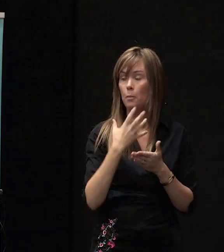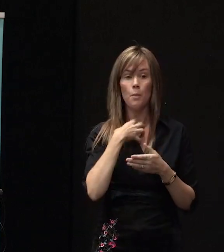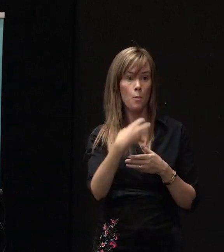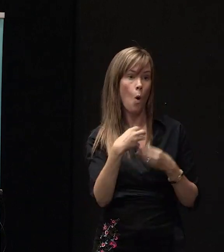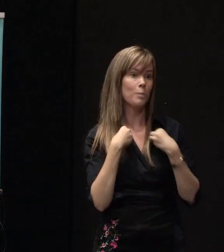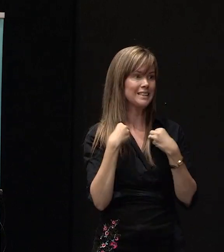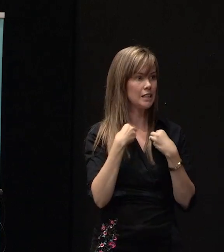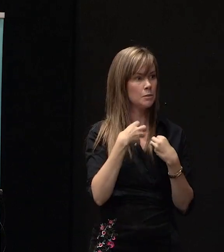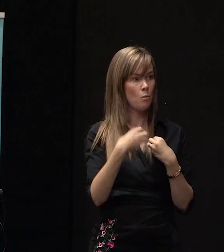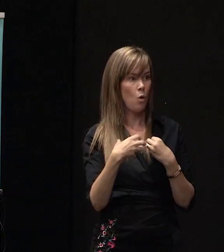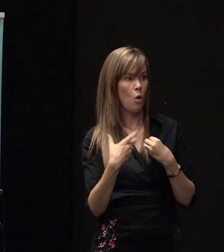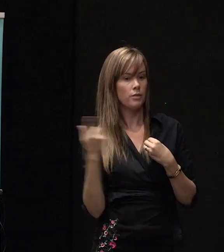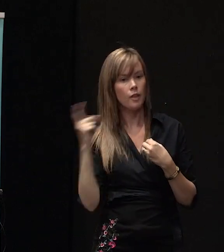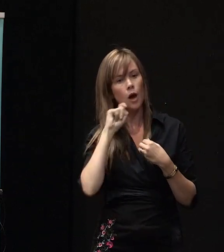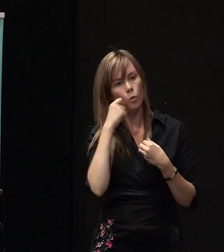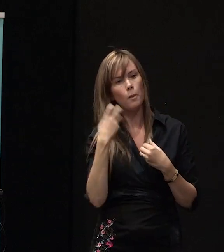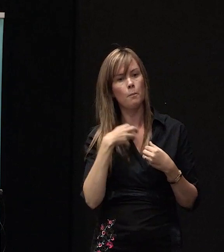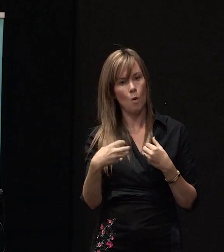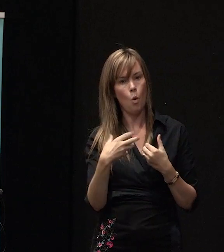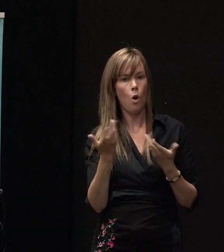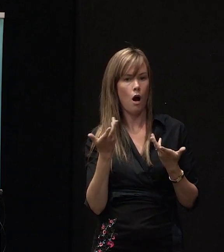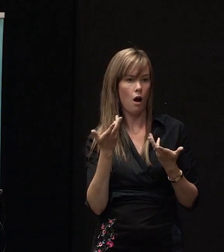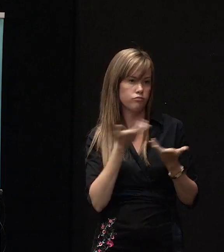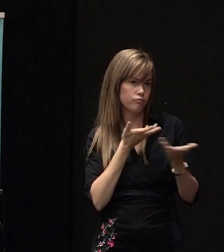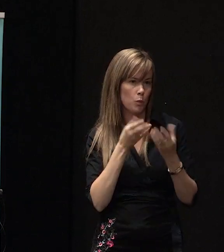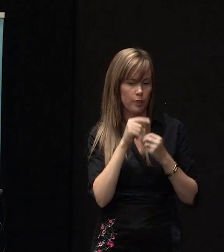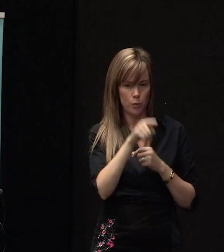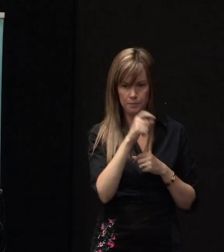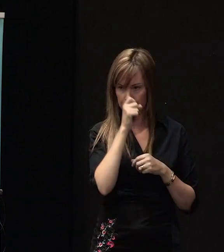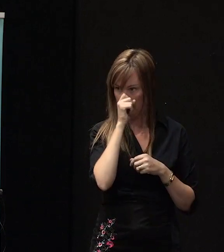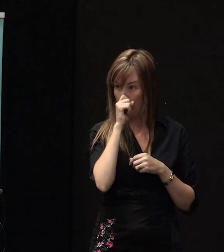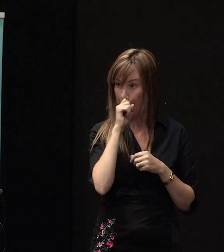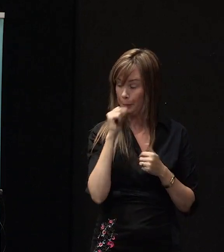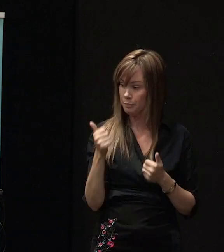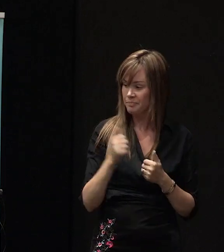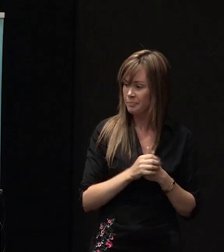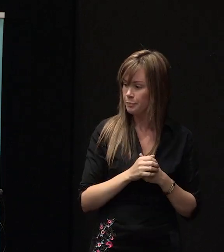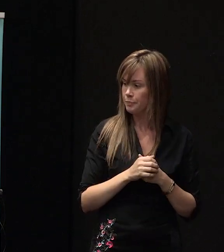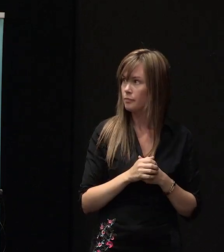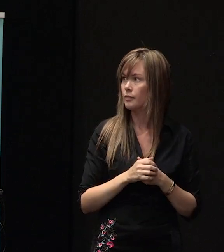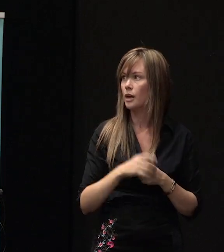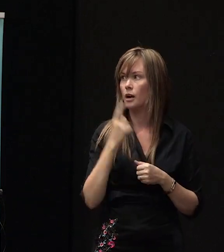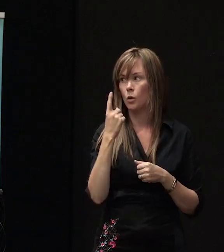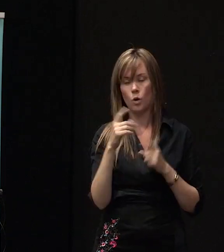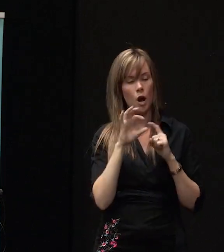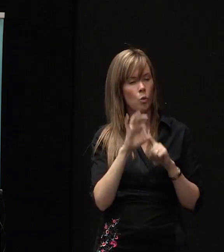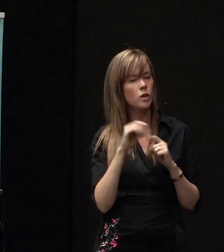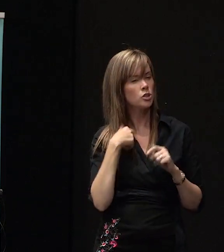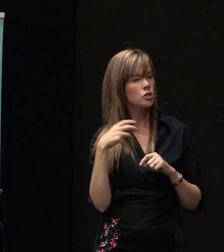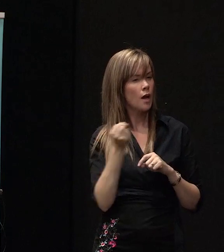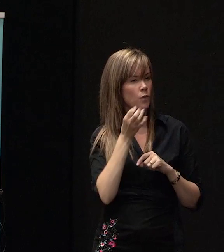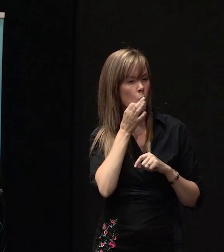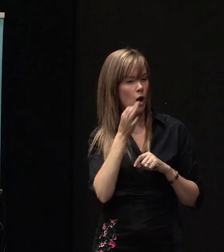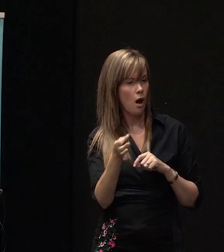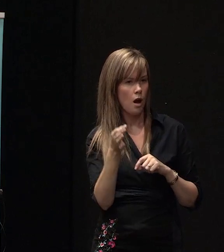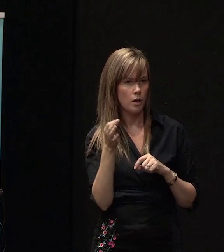them, the more they're actually willing to do all that other stuff as well. Am I okay, Philippa? Yeah. Okay. Well, one question I got asked just out before